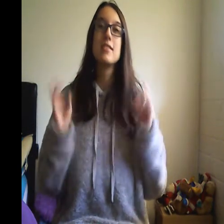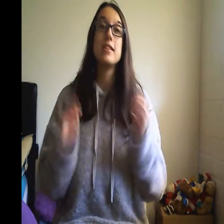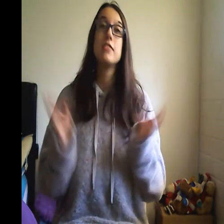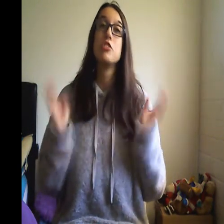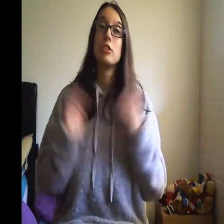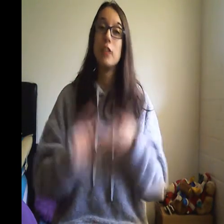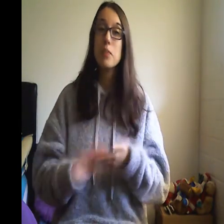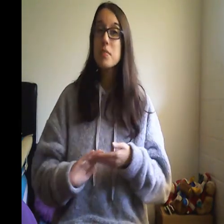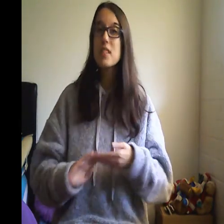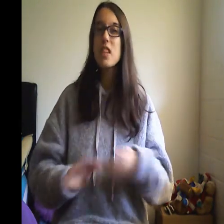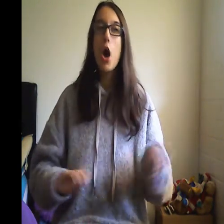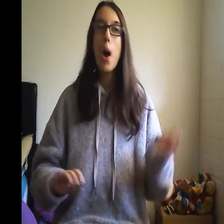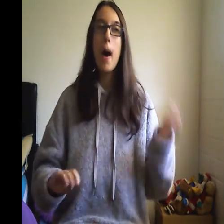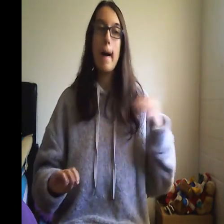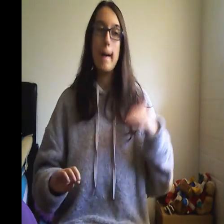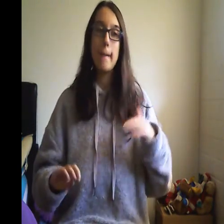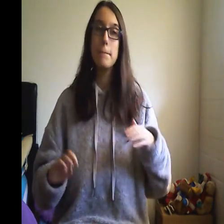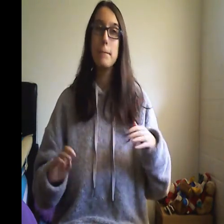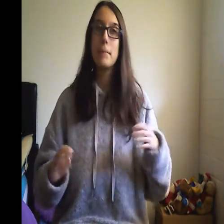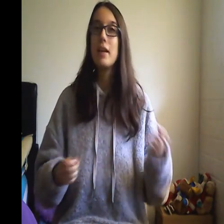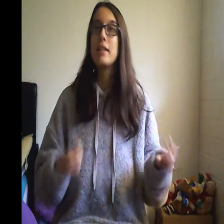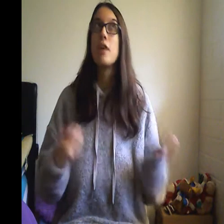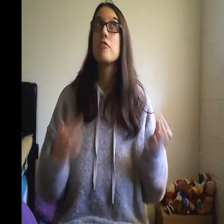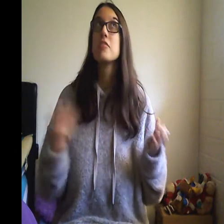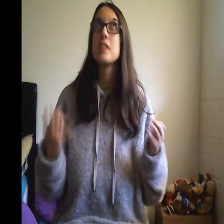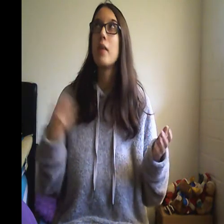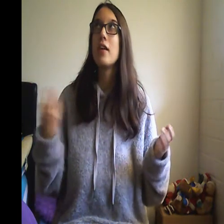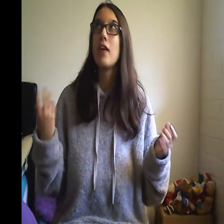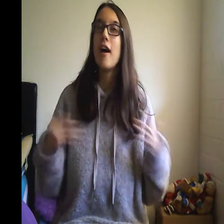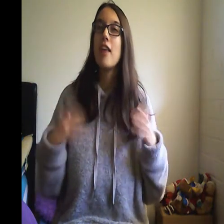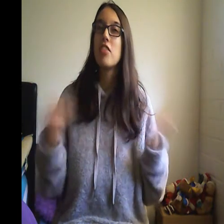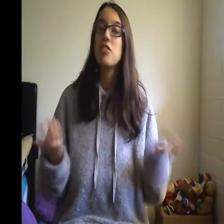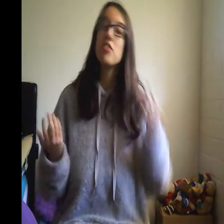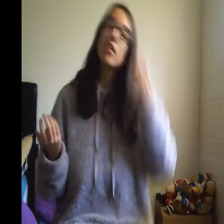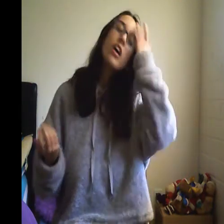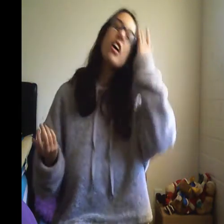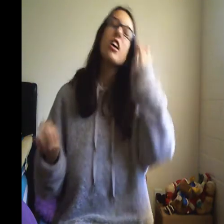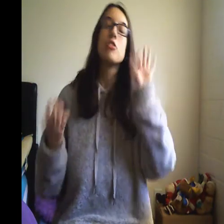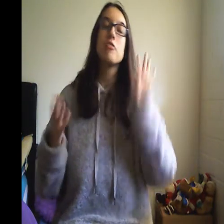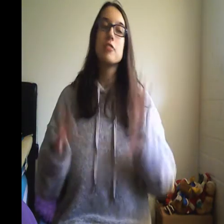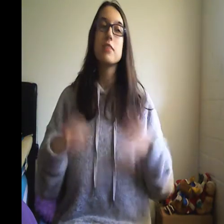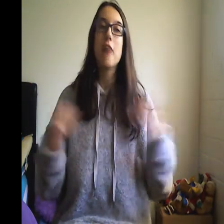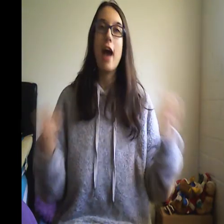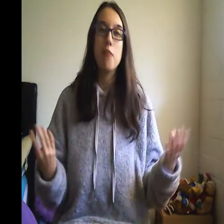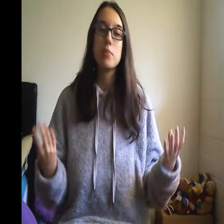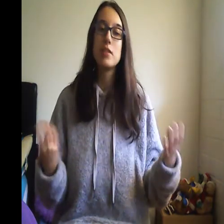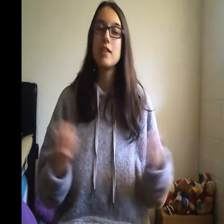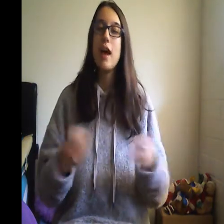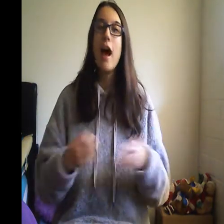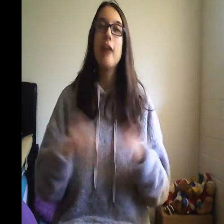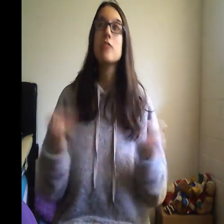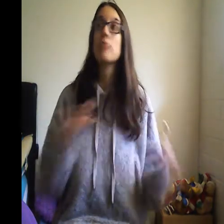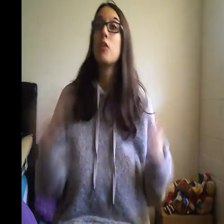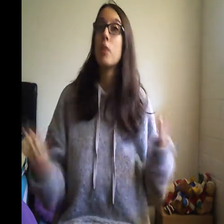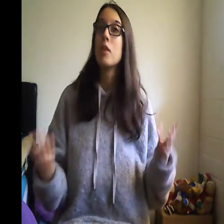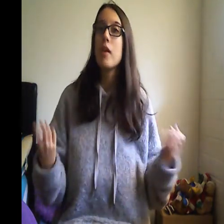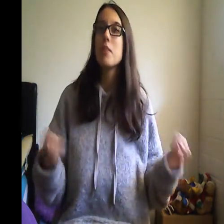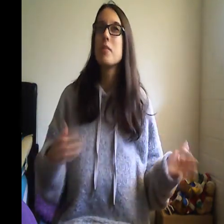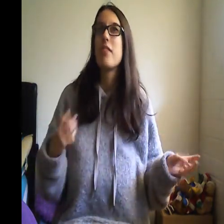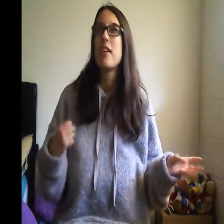stains your lips um you know the first time i you know the first time that happened i didn't really worry about it because i've had